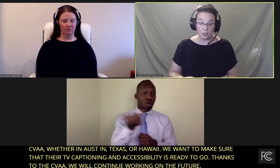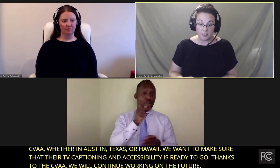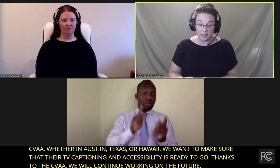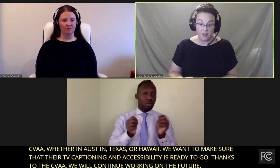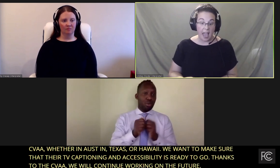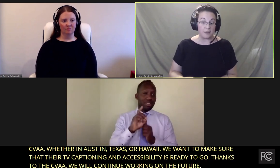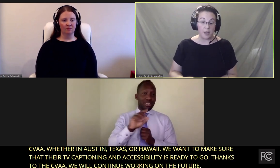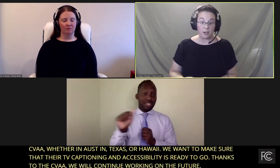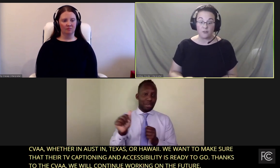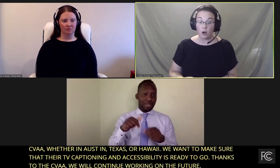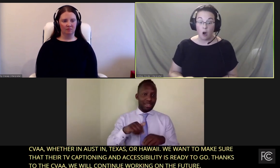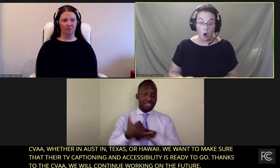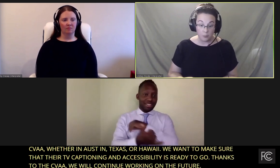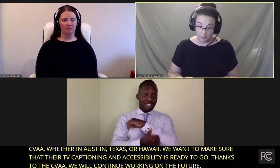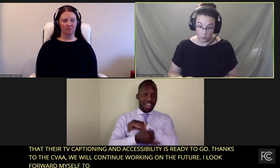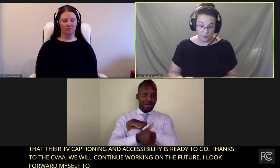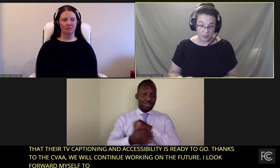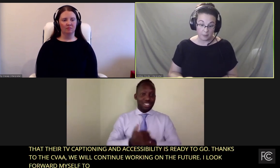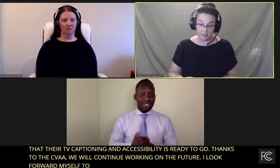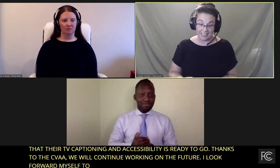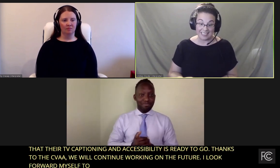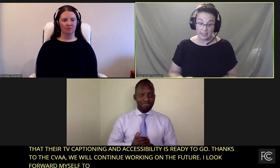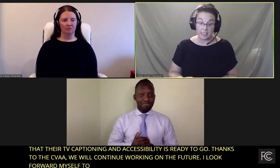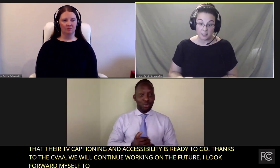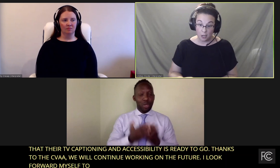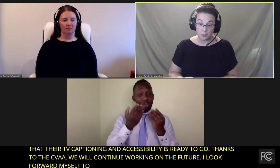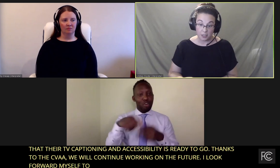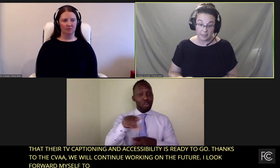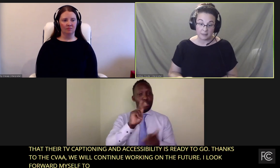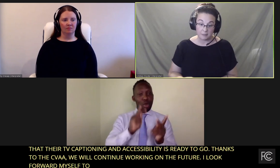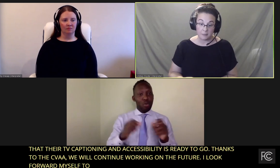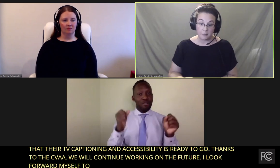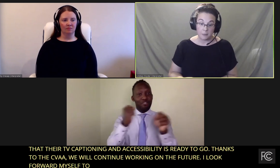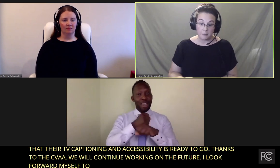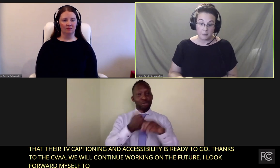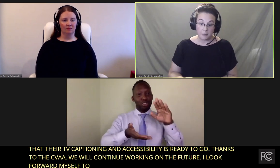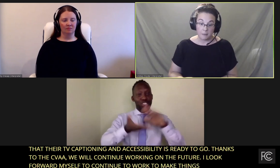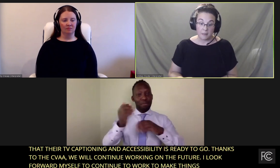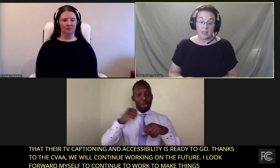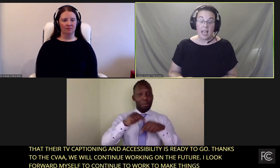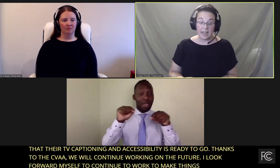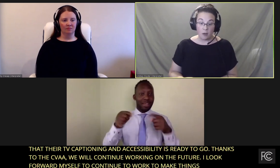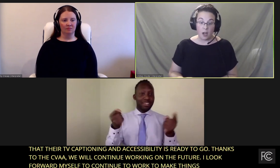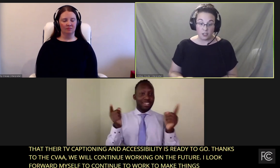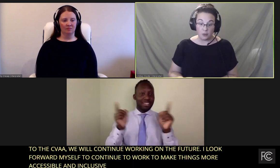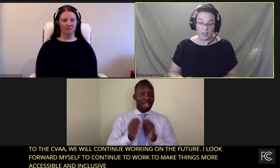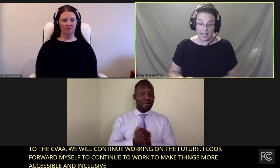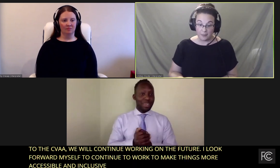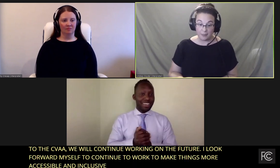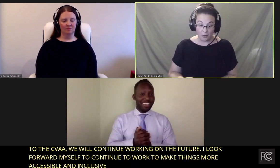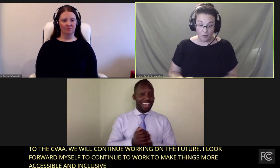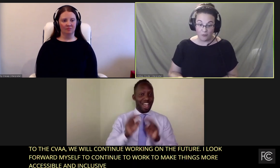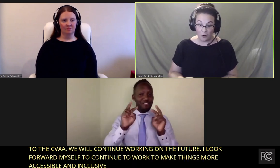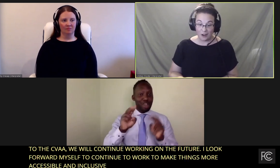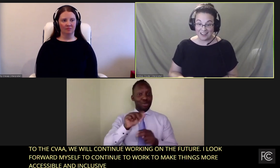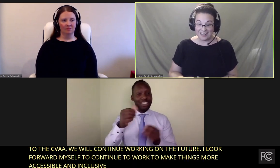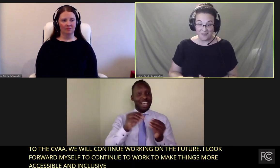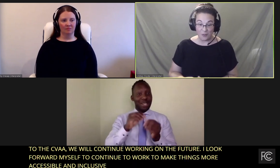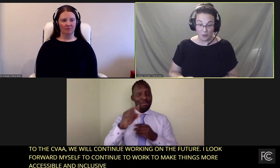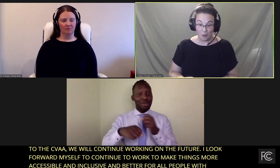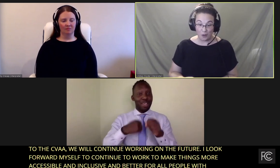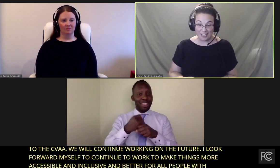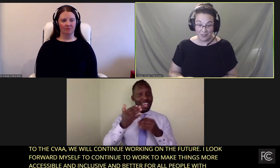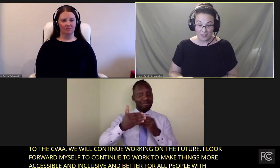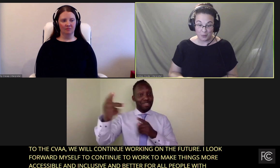and inclusive and better for all people with disabilities in this country. And I want to thank people for